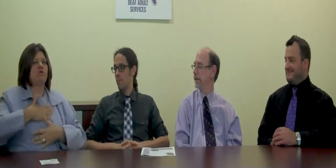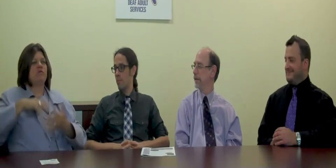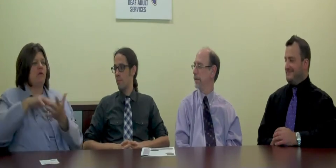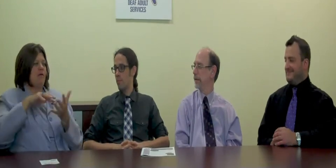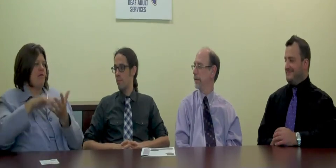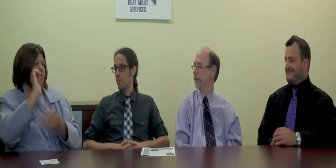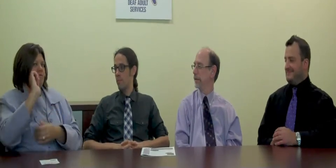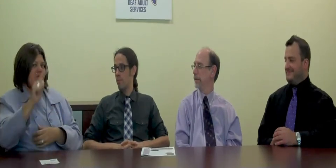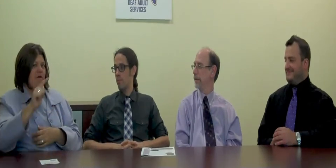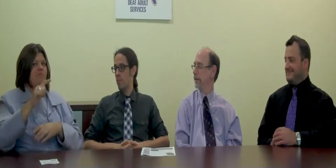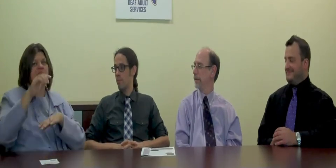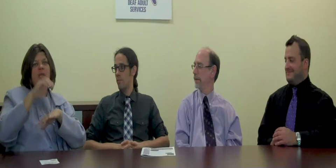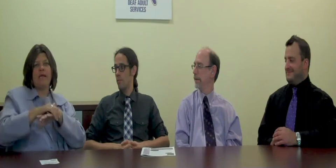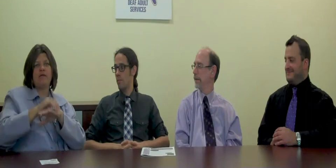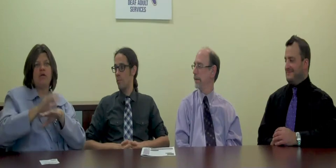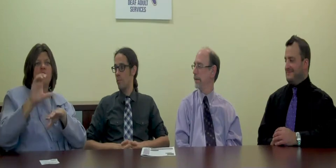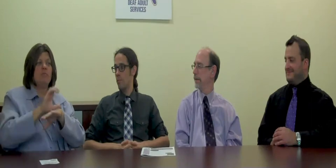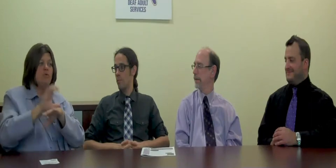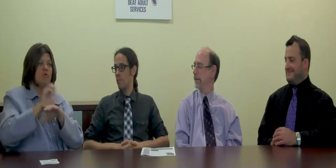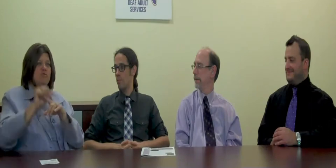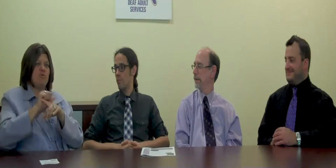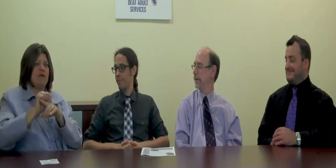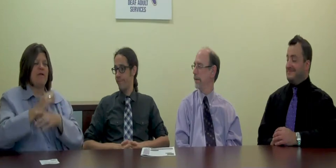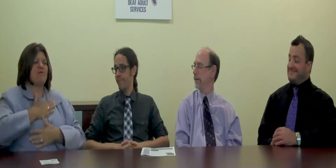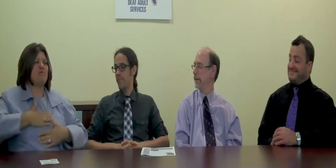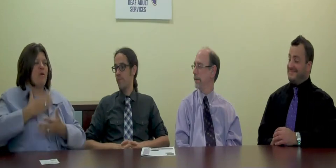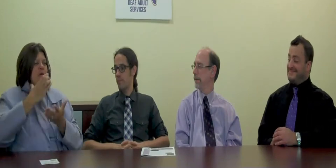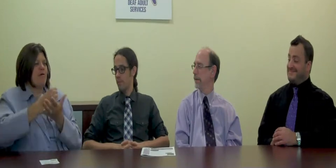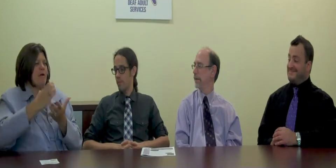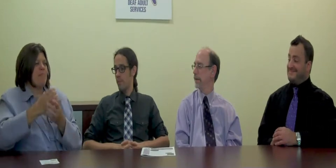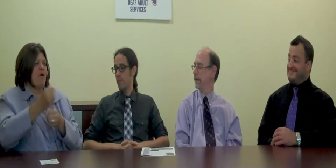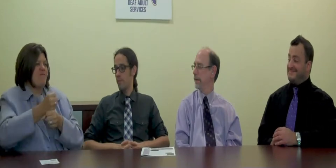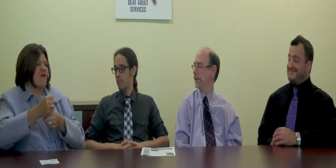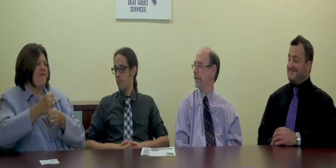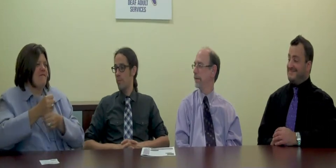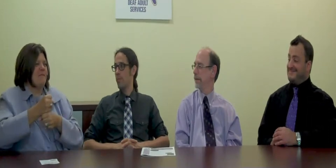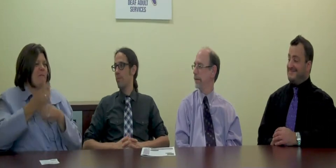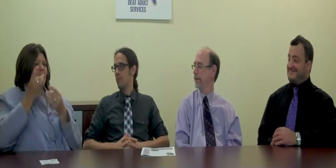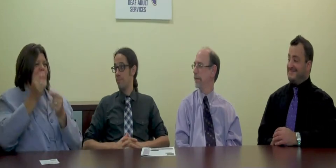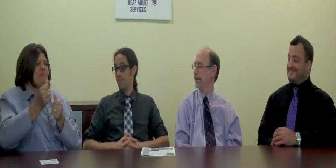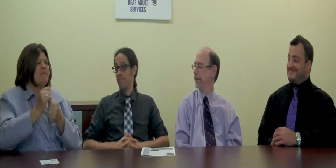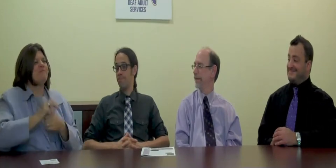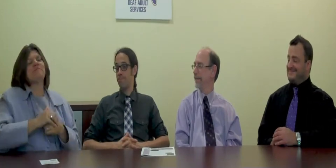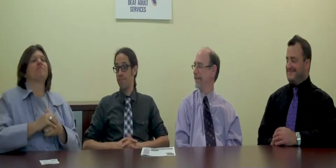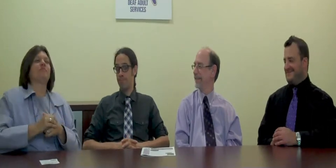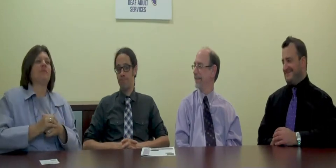Nepal. In her spare time, she's studying English, computer training, and enjoying a cup of flavorful coffee.